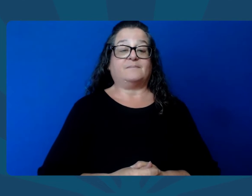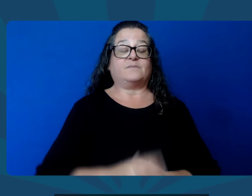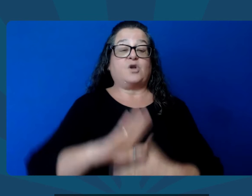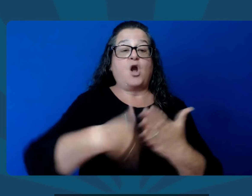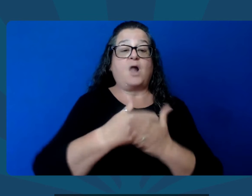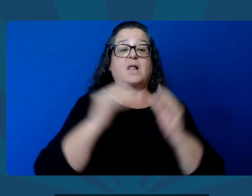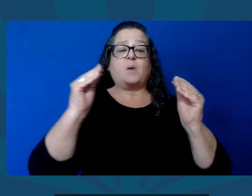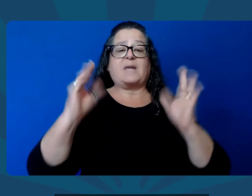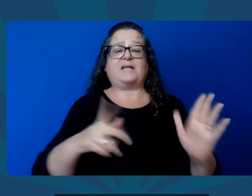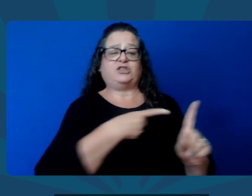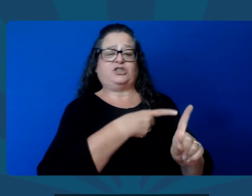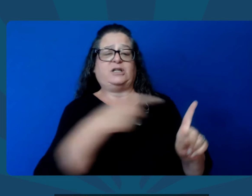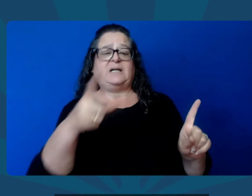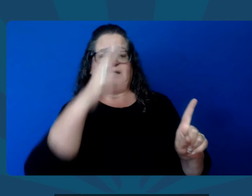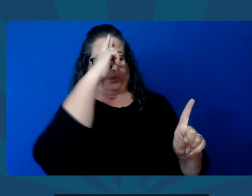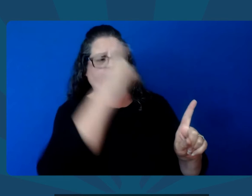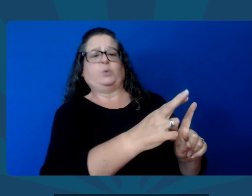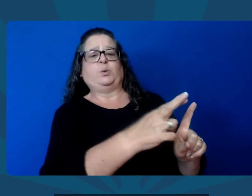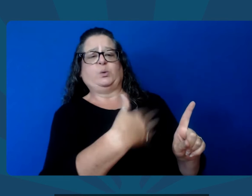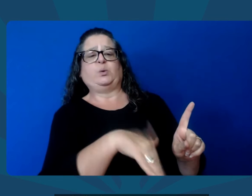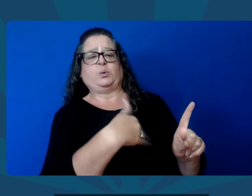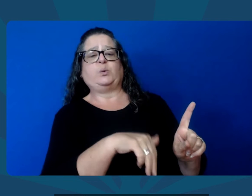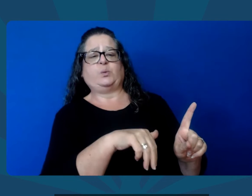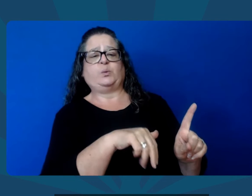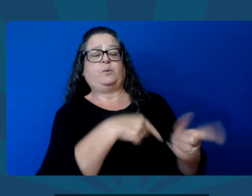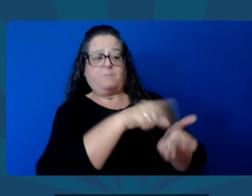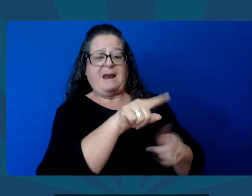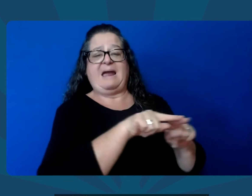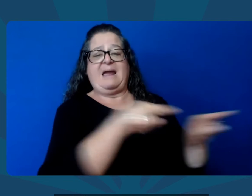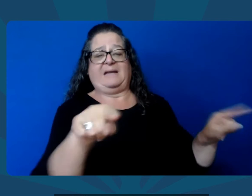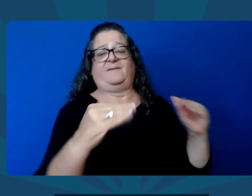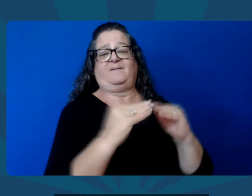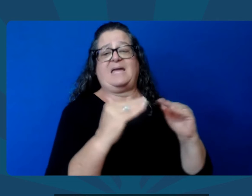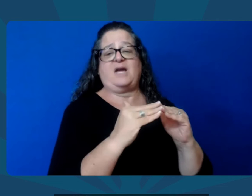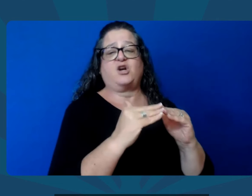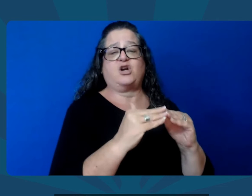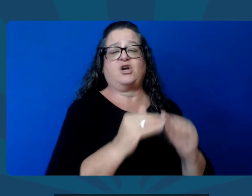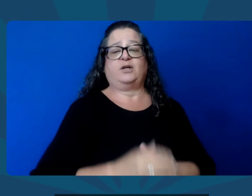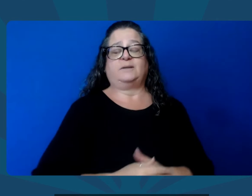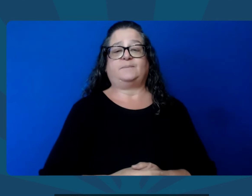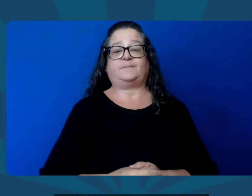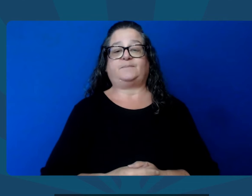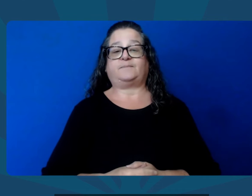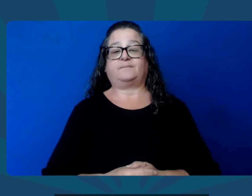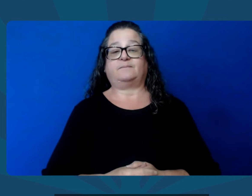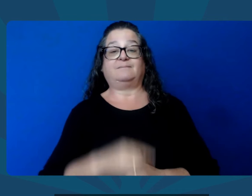And all educators are respected and compensated fairly.